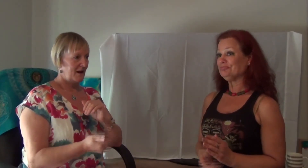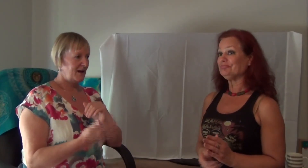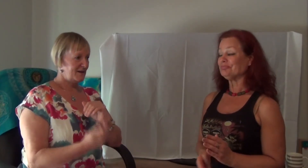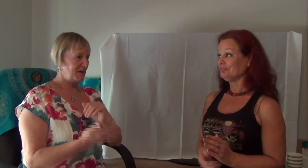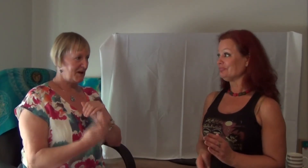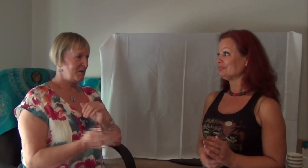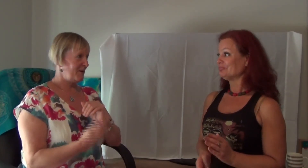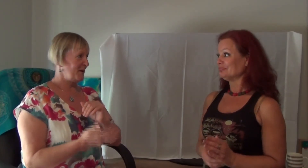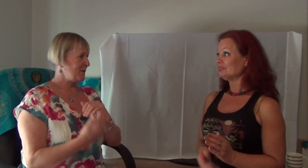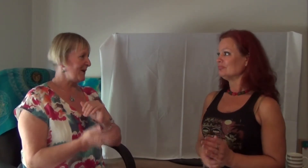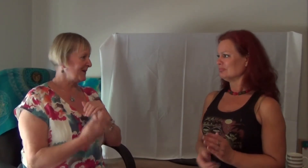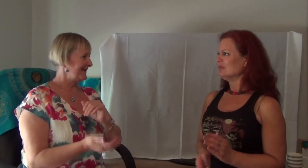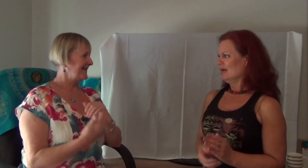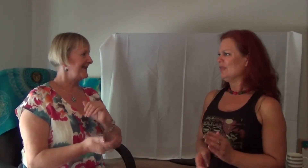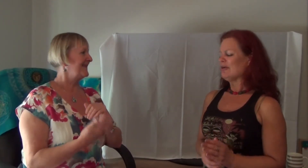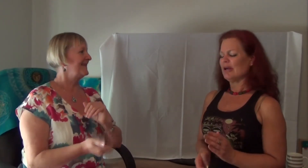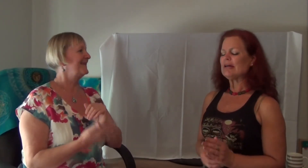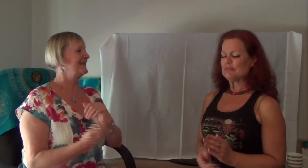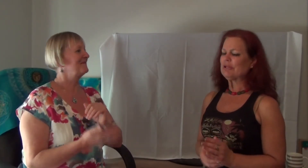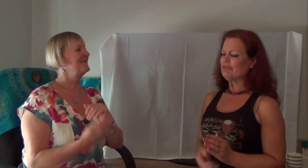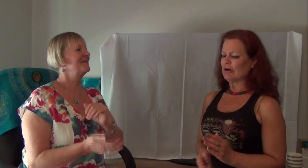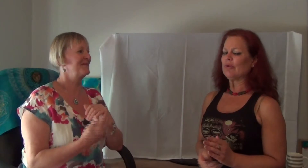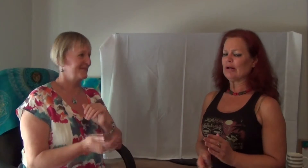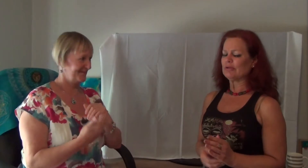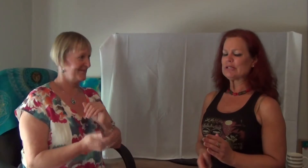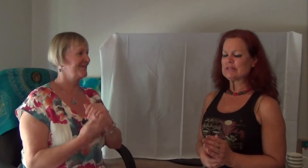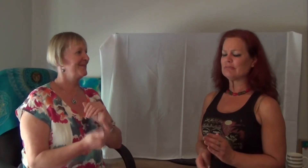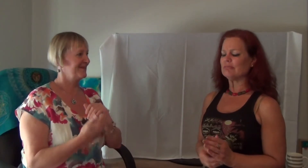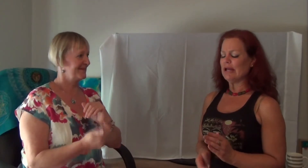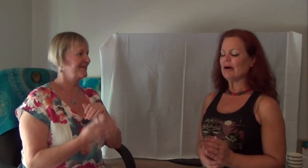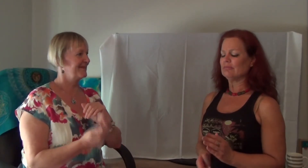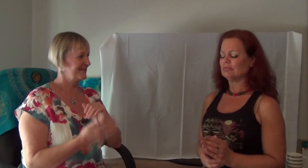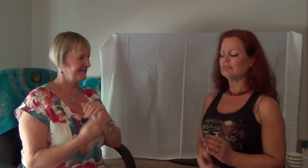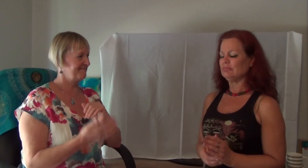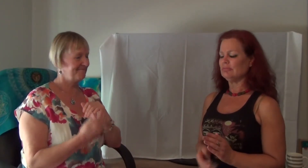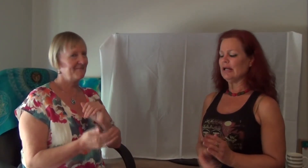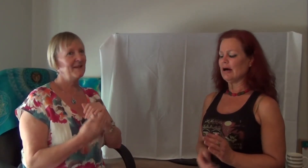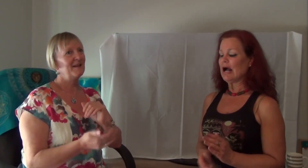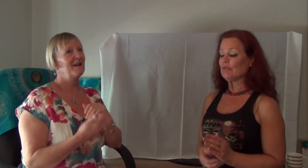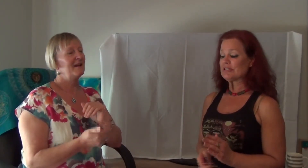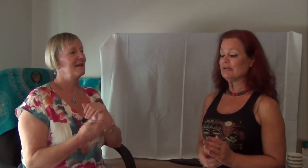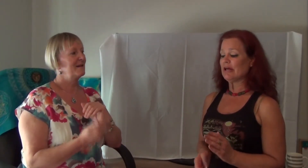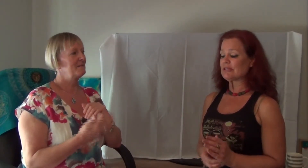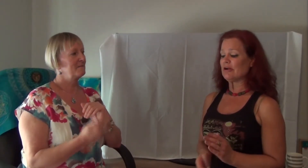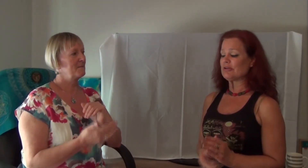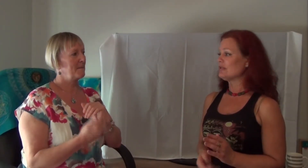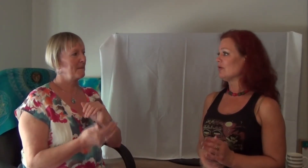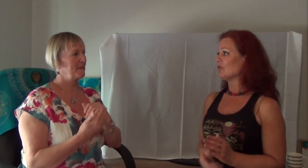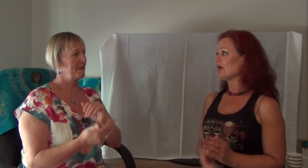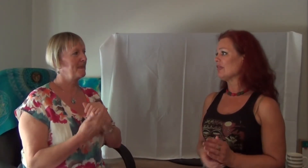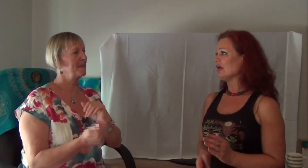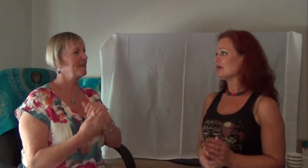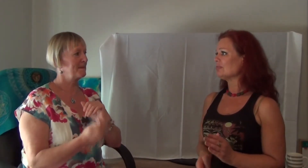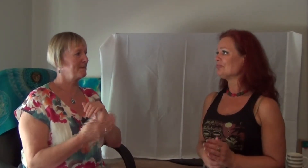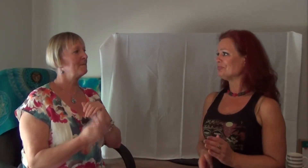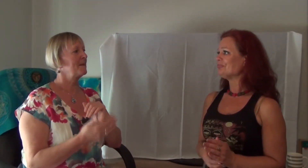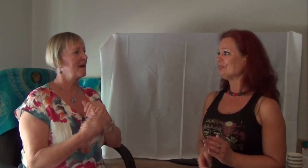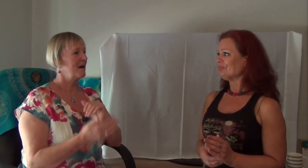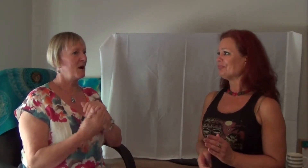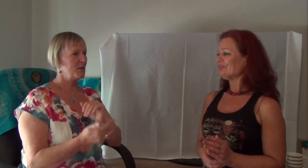Heads bleed very well. Heads bleed very well. It wasn't, yeah. Yeah. I wasn't as scared as they were, I think. I